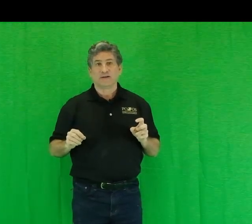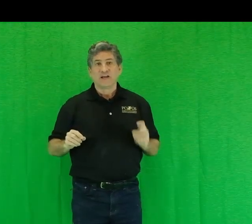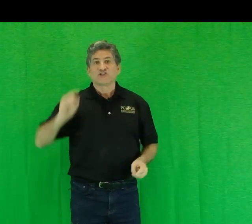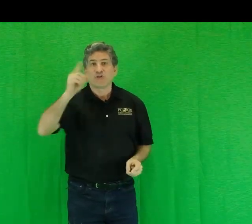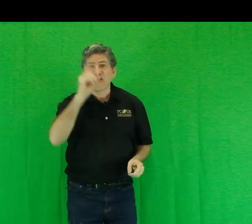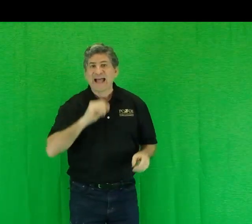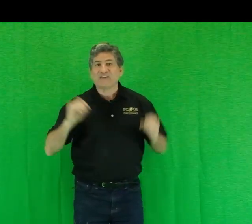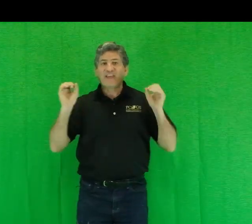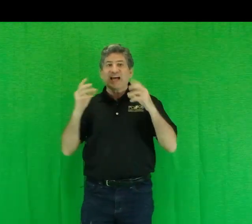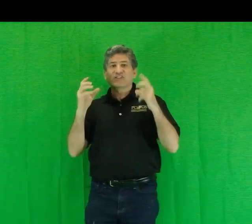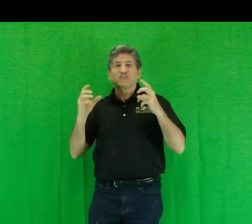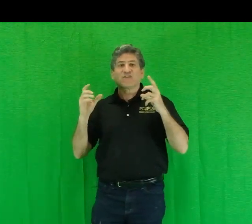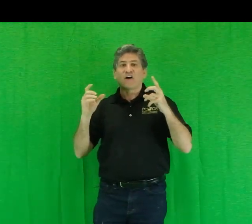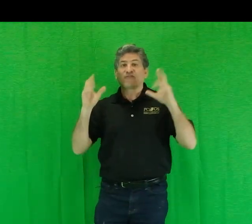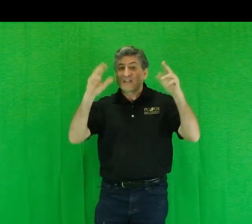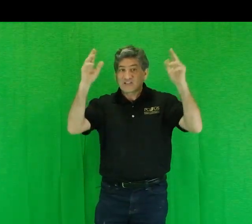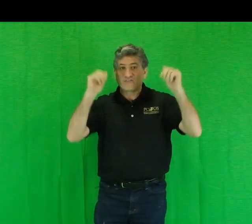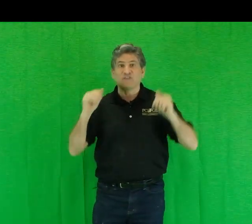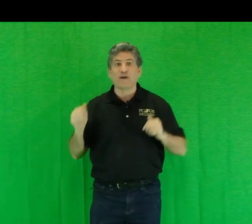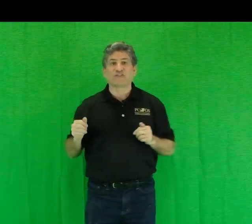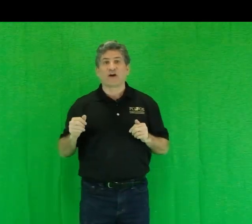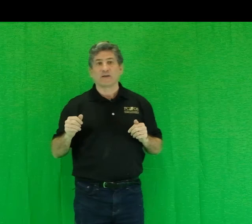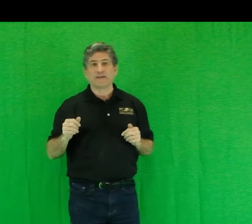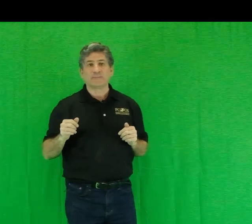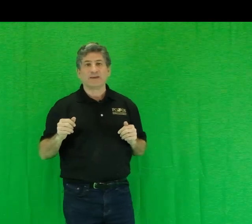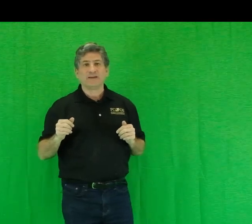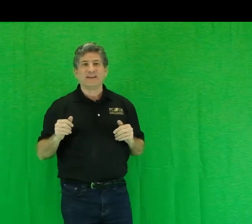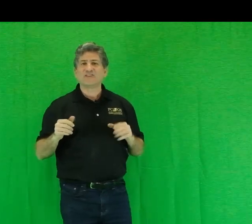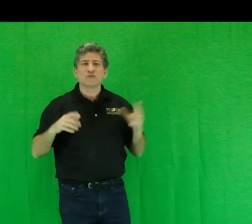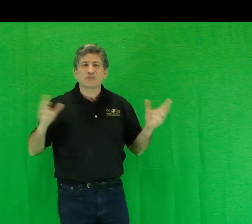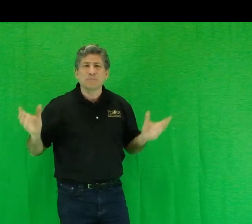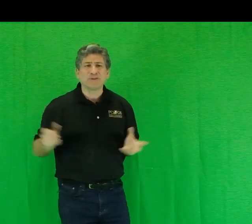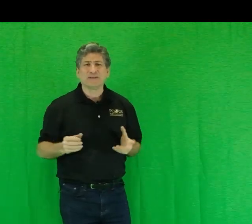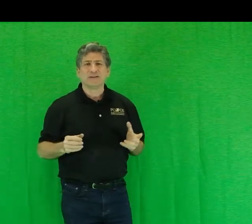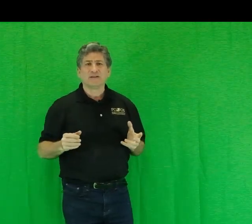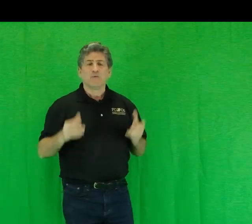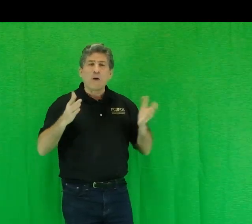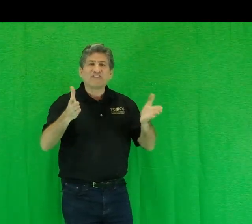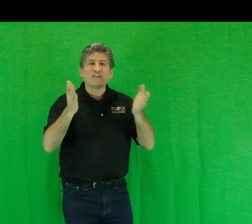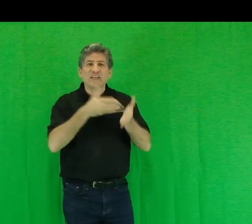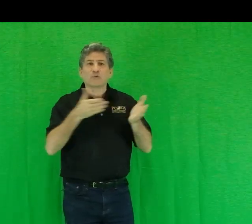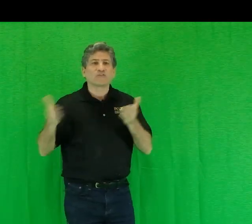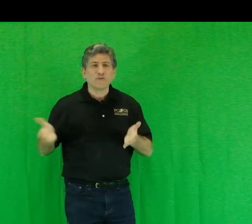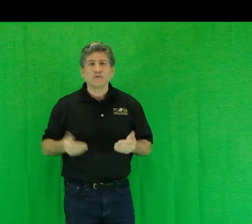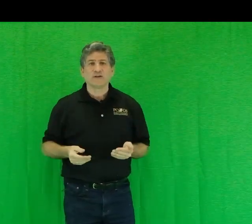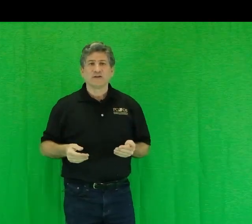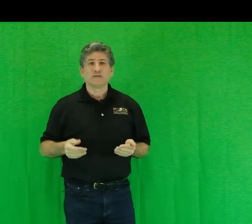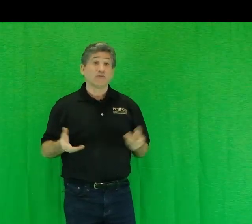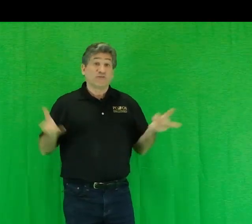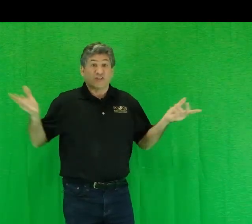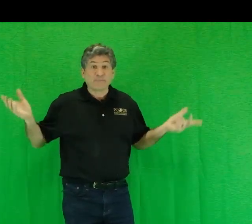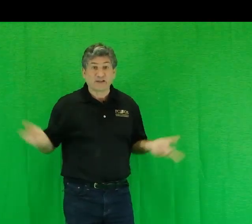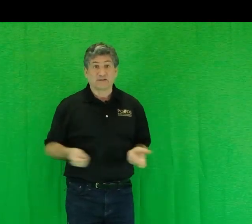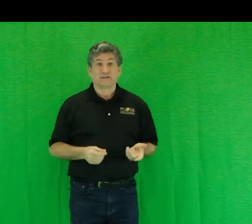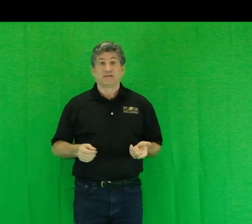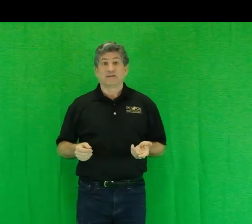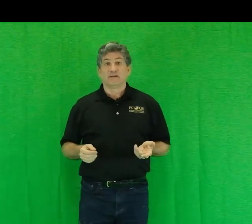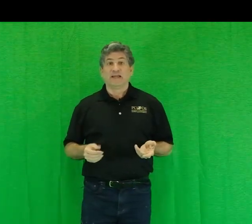So that is the essence of our philosophy of waste argument. It's so simple. Waste equals food. Food for something. In